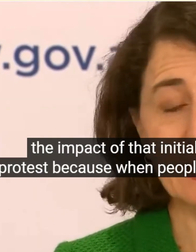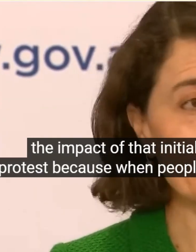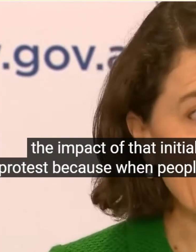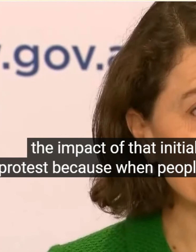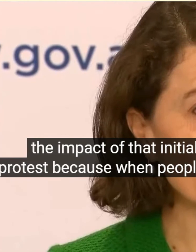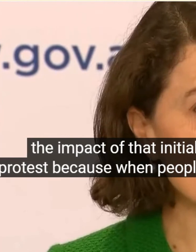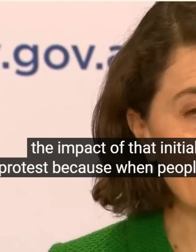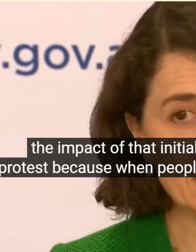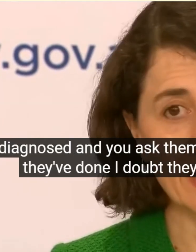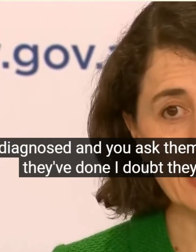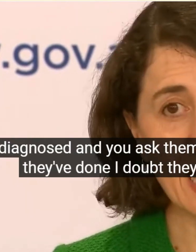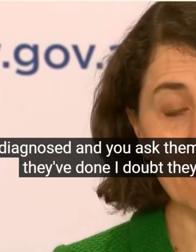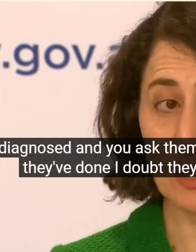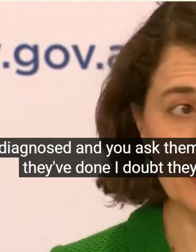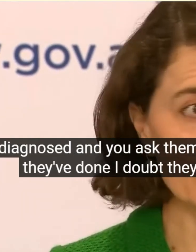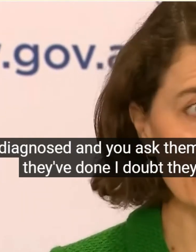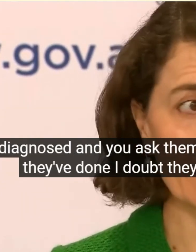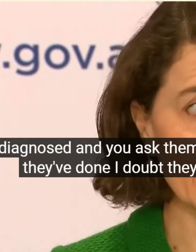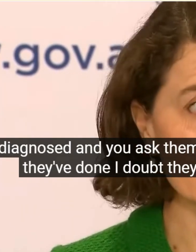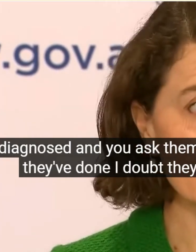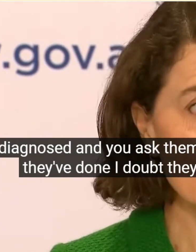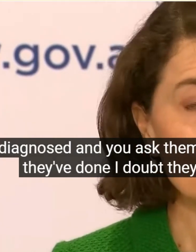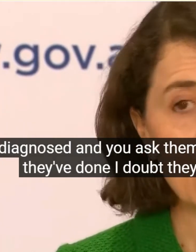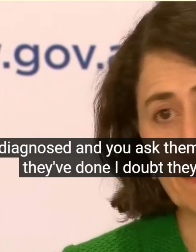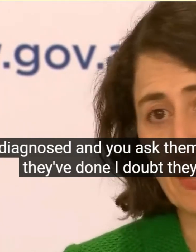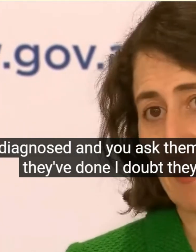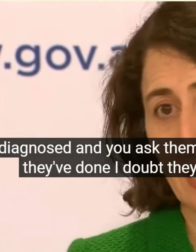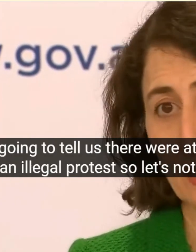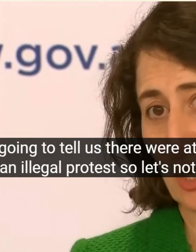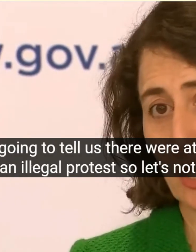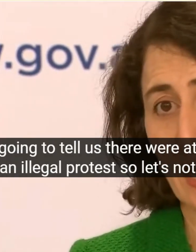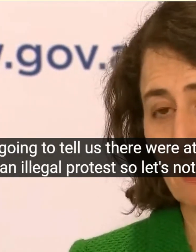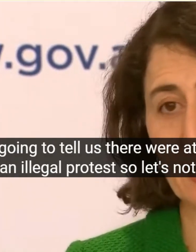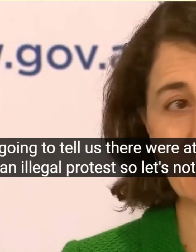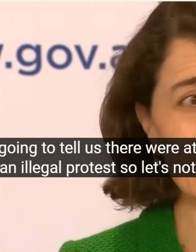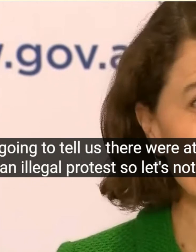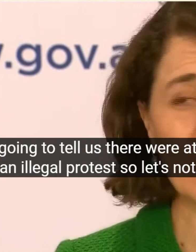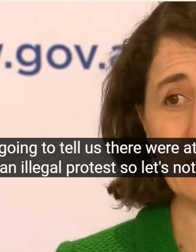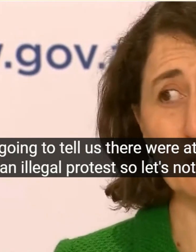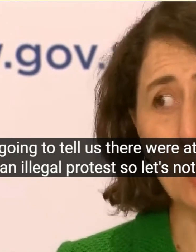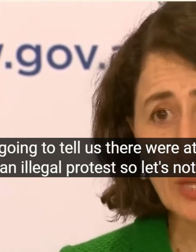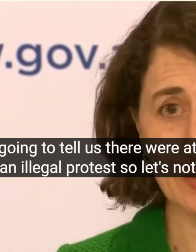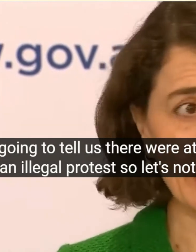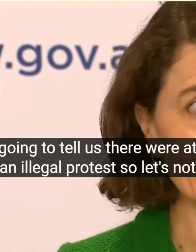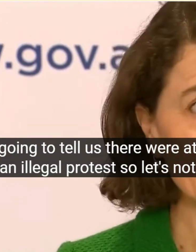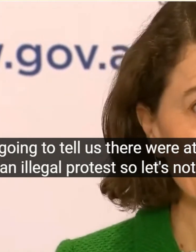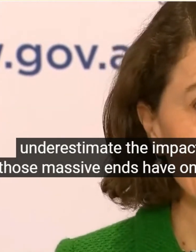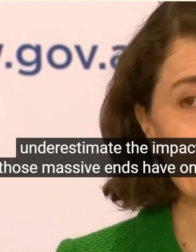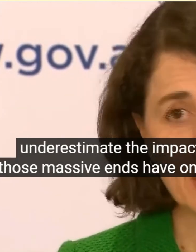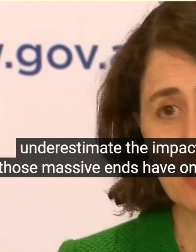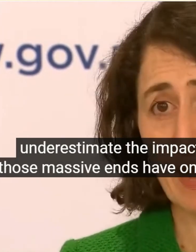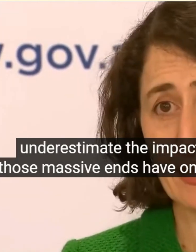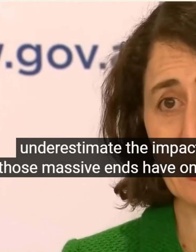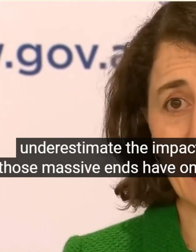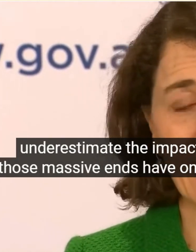Impact Of Those Mass Events Have On Super Spreading Events We Know From The Updates Dr Chant Gives Us That Even When There's A Small Gathering